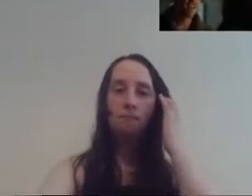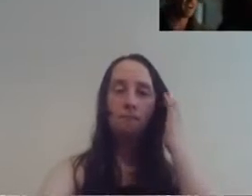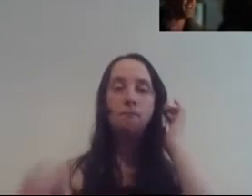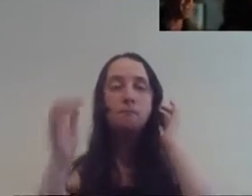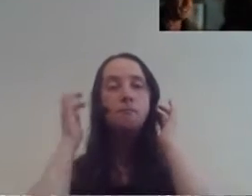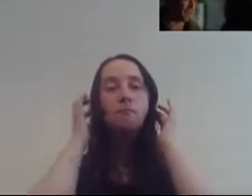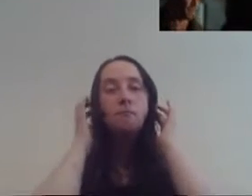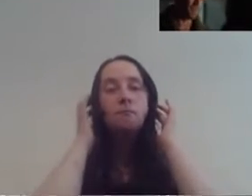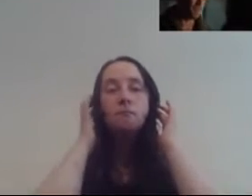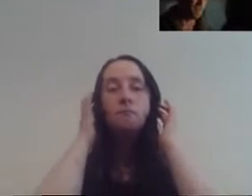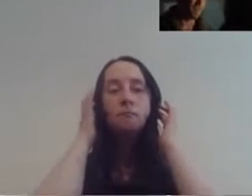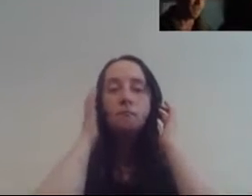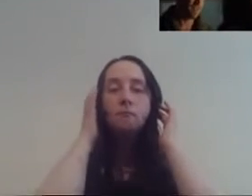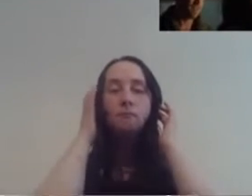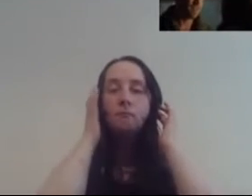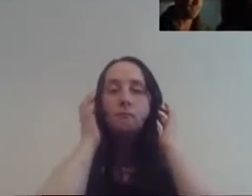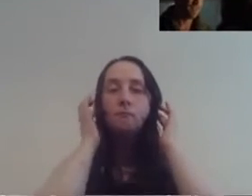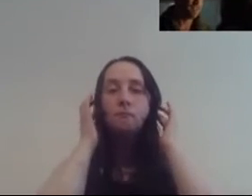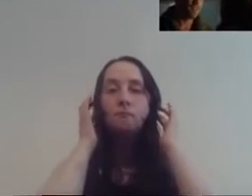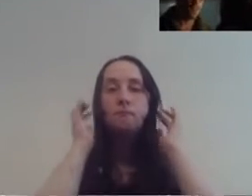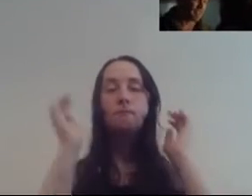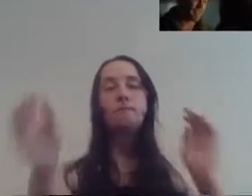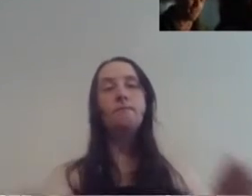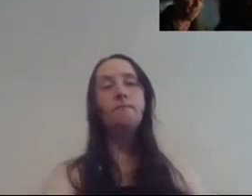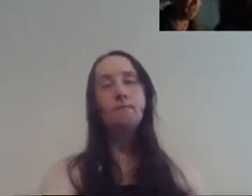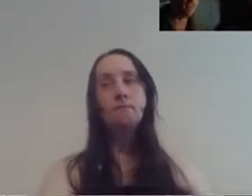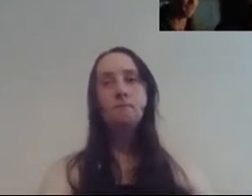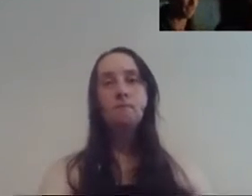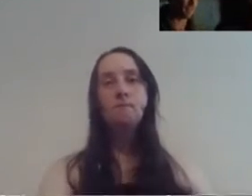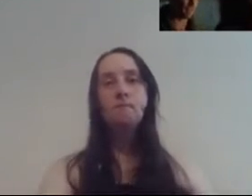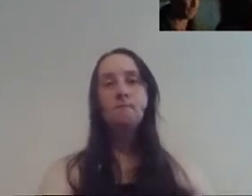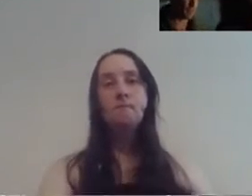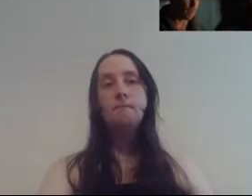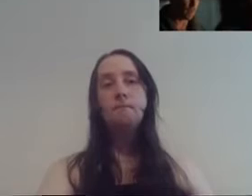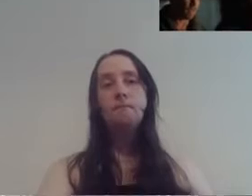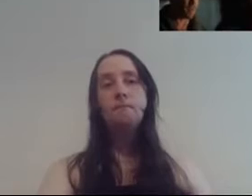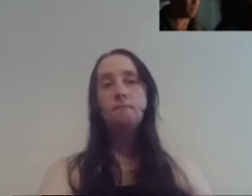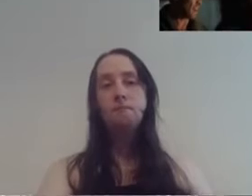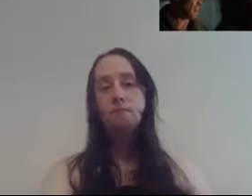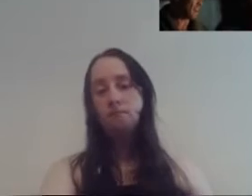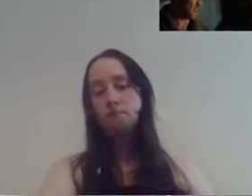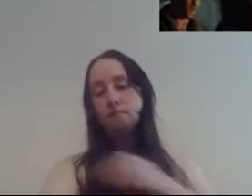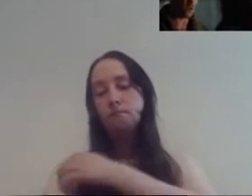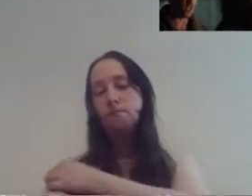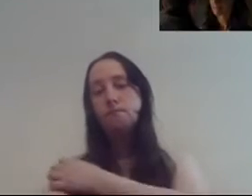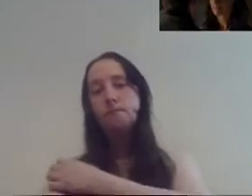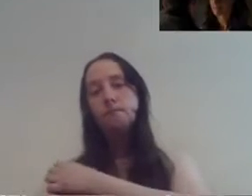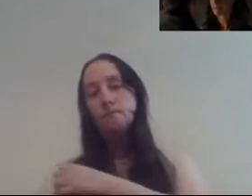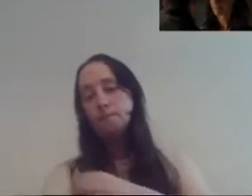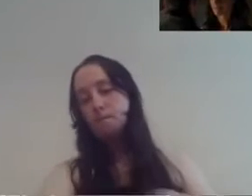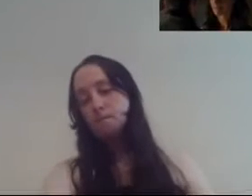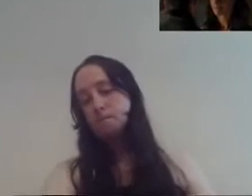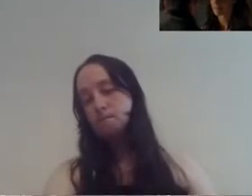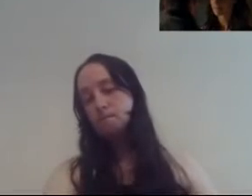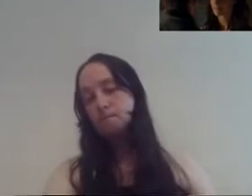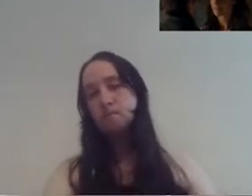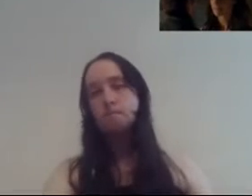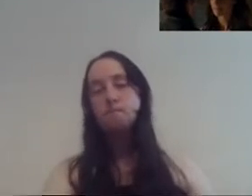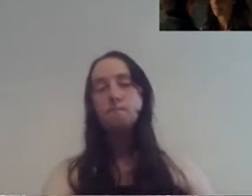I love you you once gave up everything to be with me to be a bandit in the woods and you said something to me once